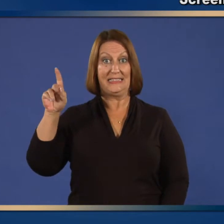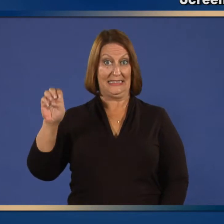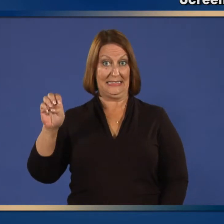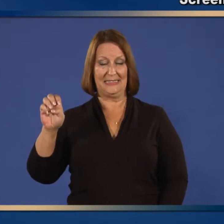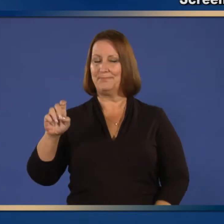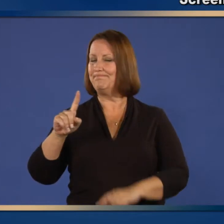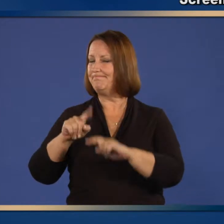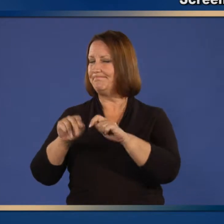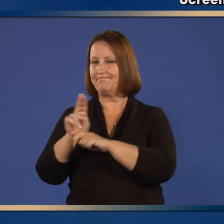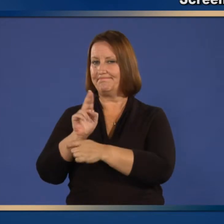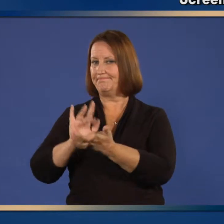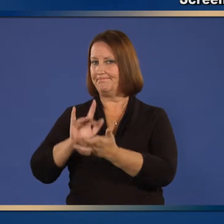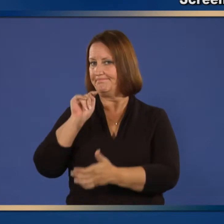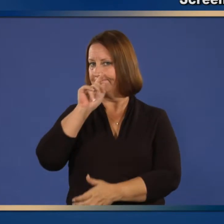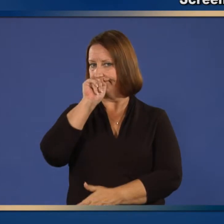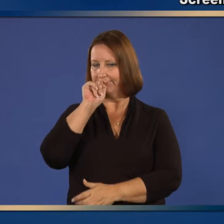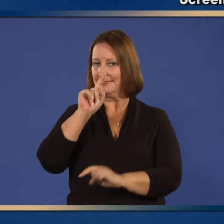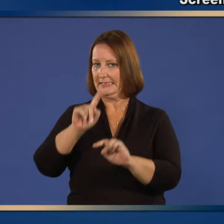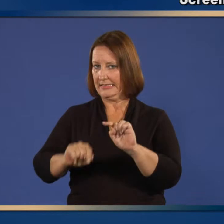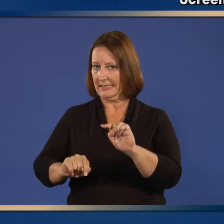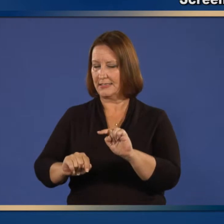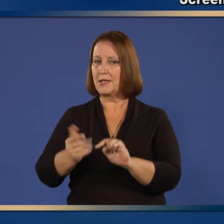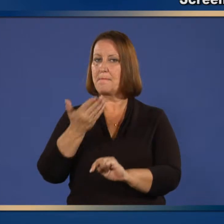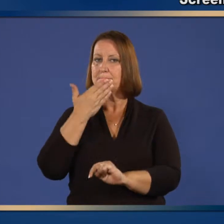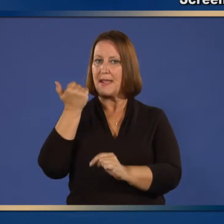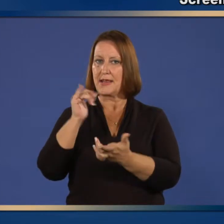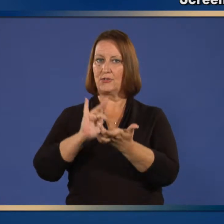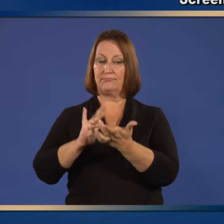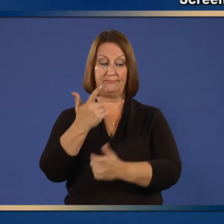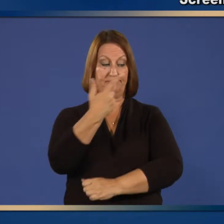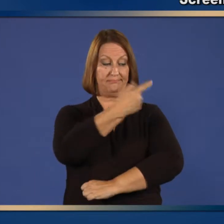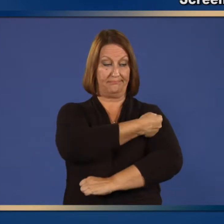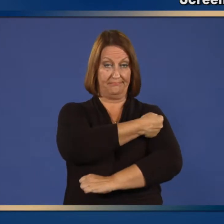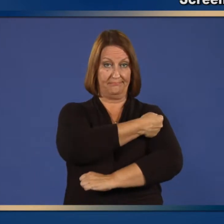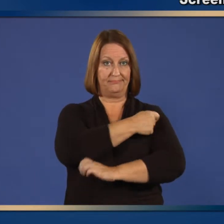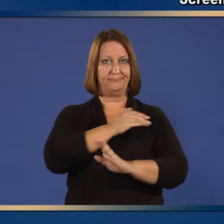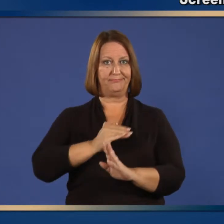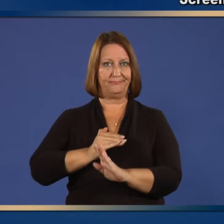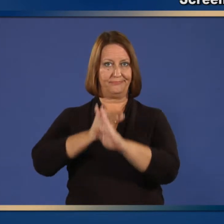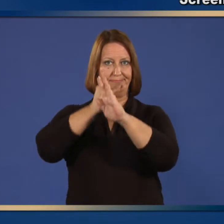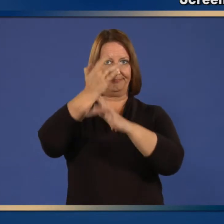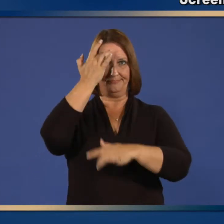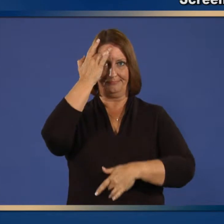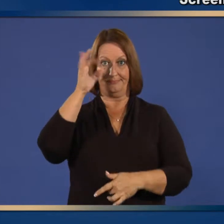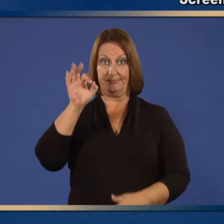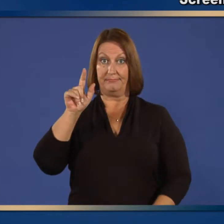they should be given the inactivated injectable influenza vaccine.